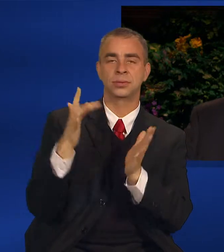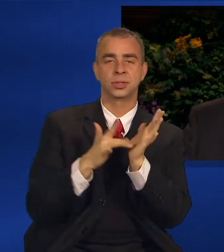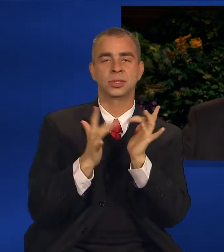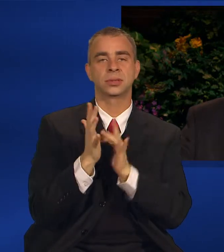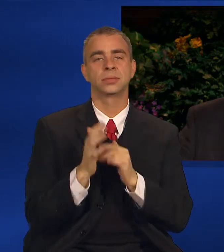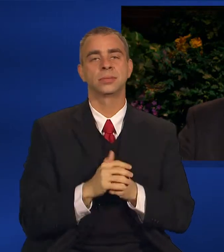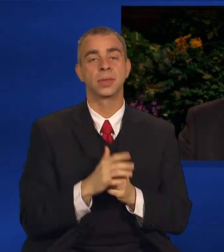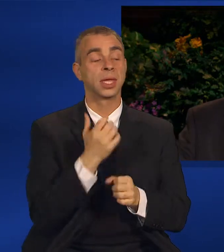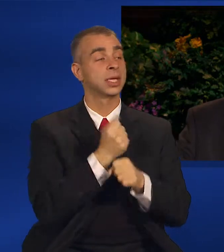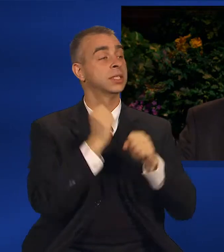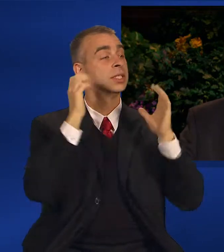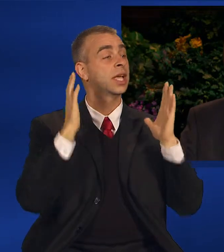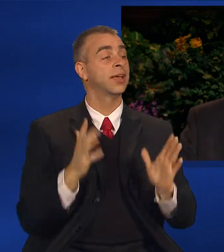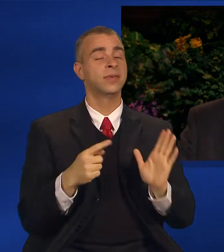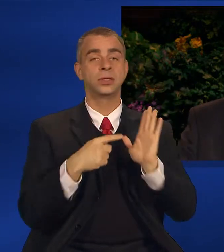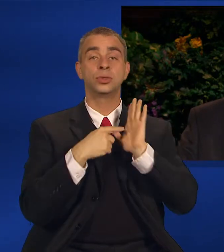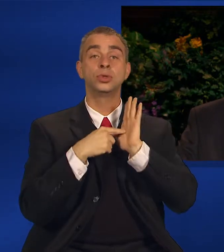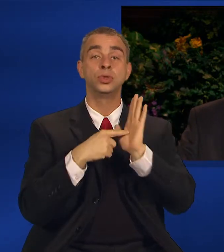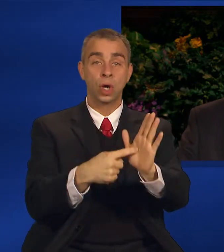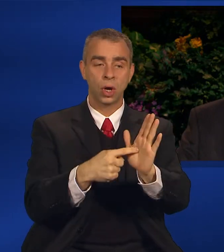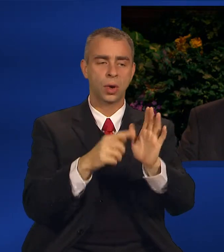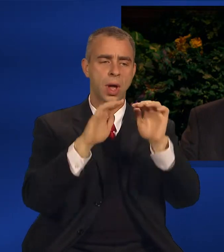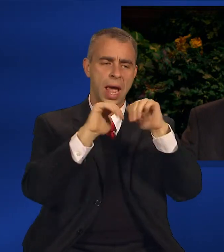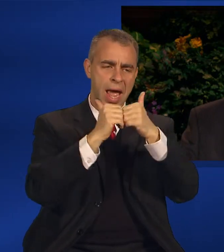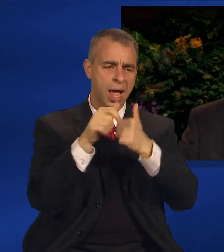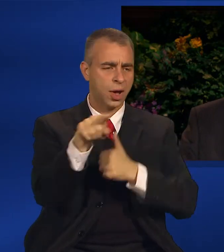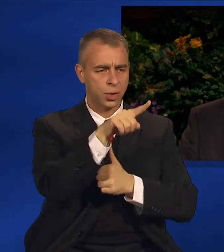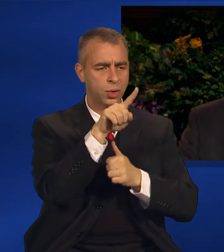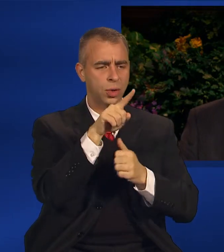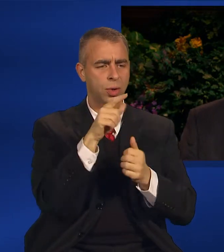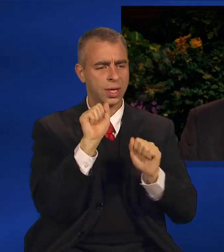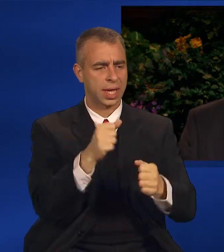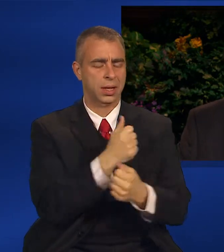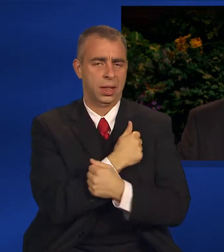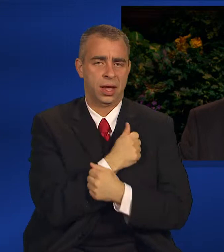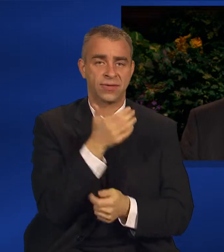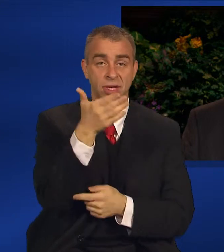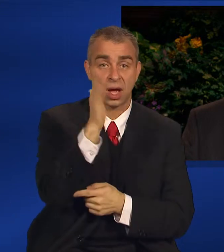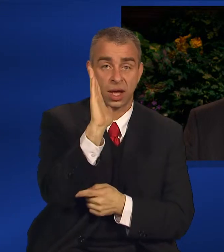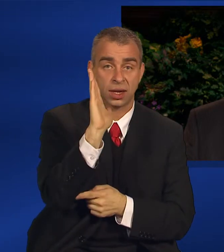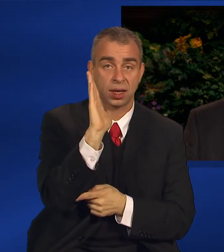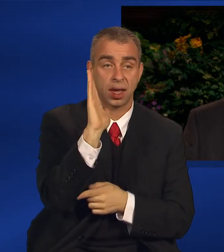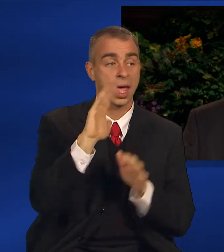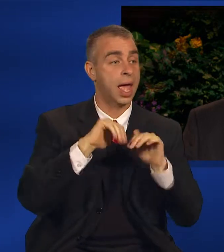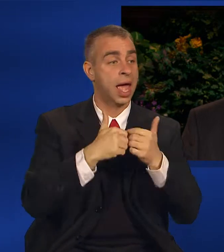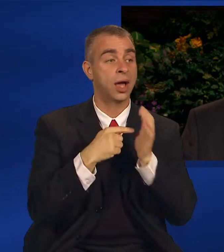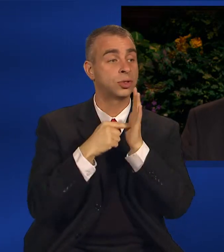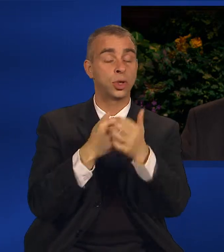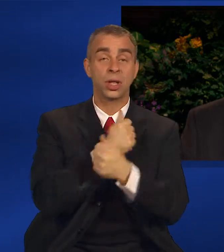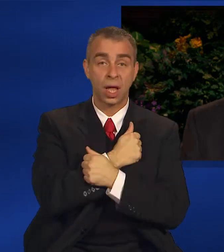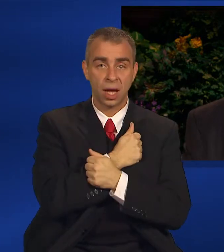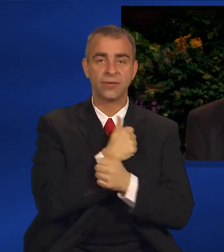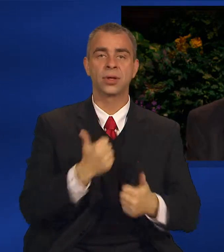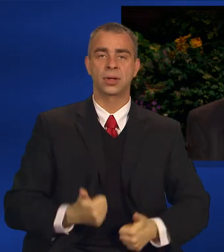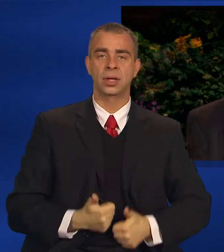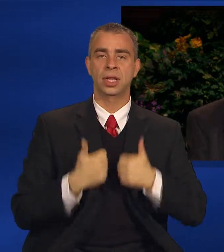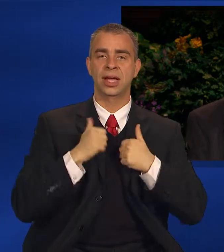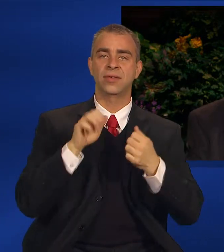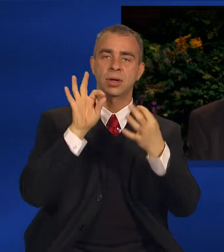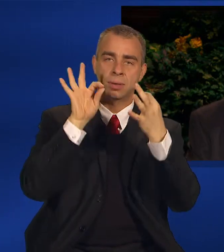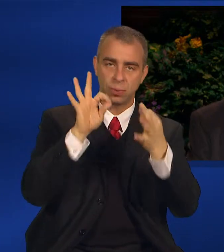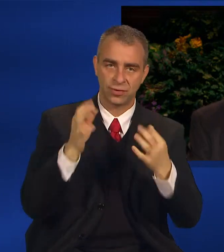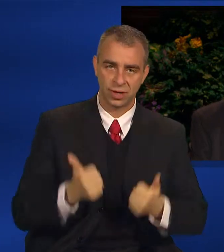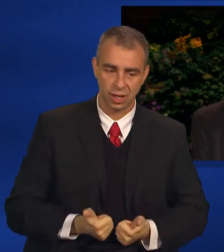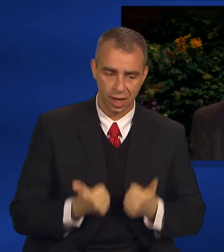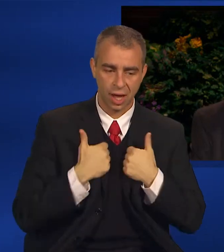Savior demonstrated genuine love of God by living the perfect life, by honoring the sacred mission